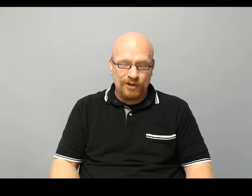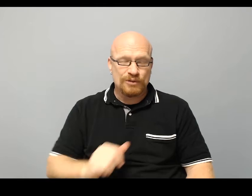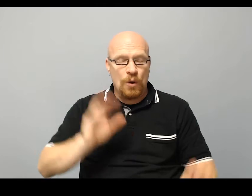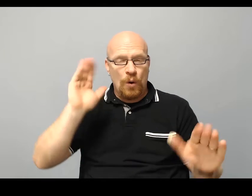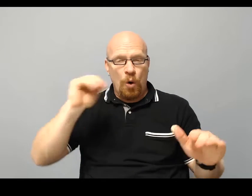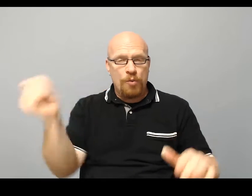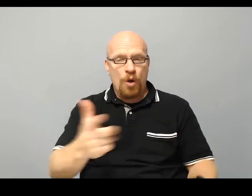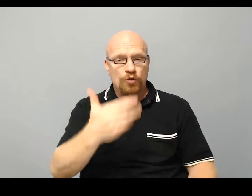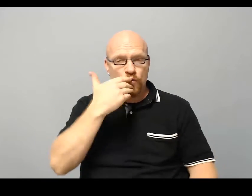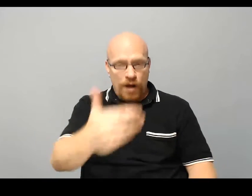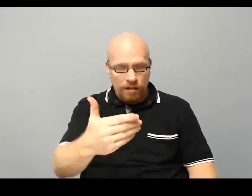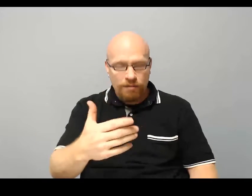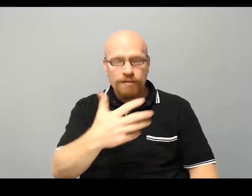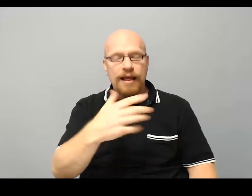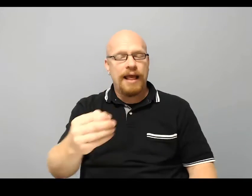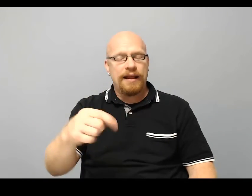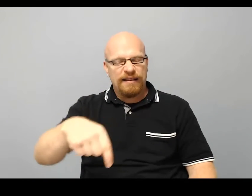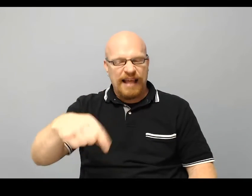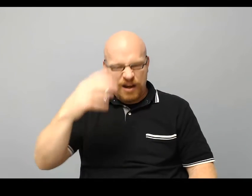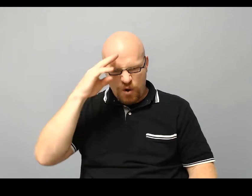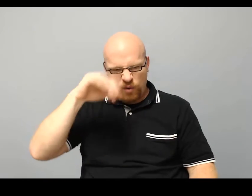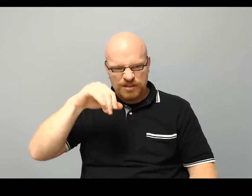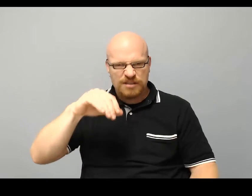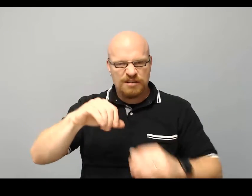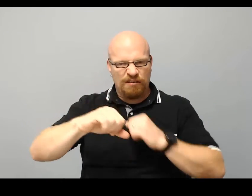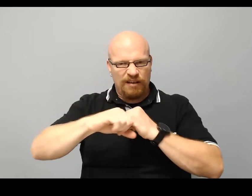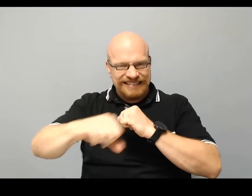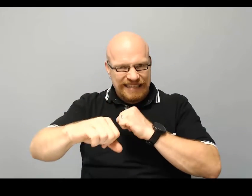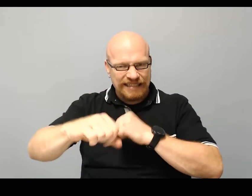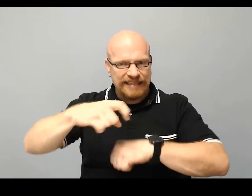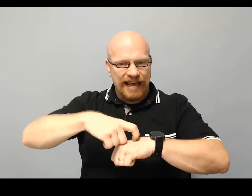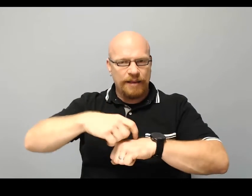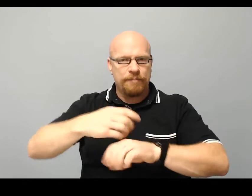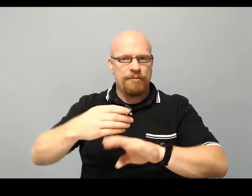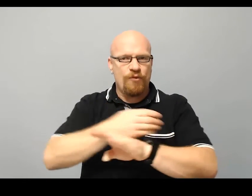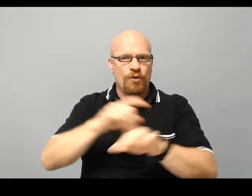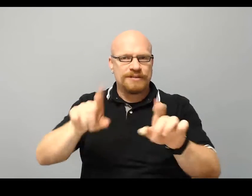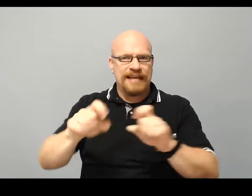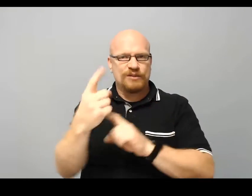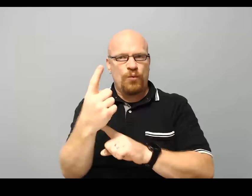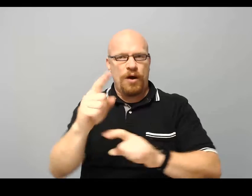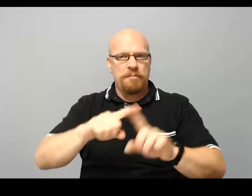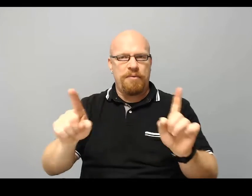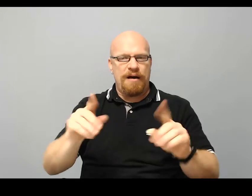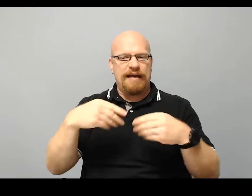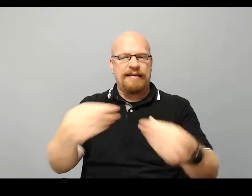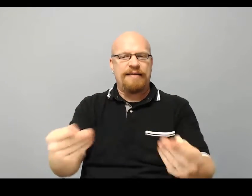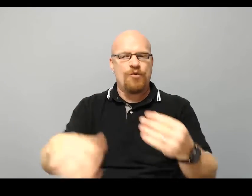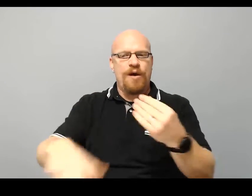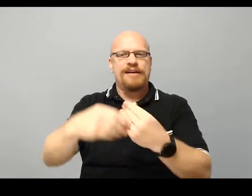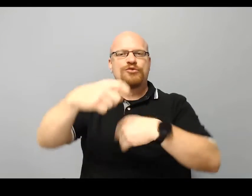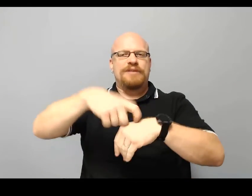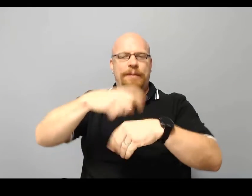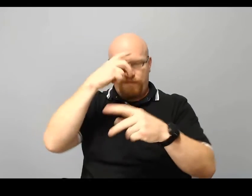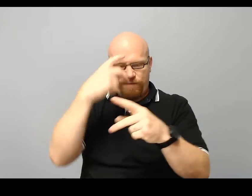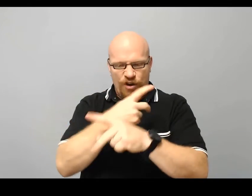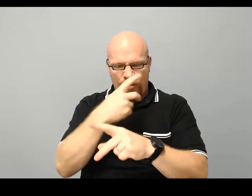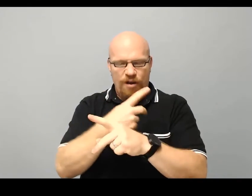I you all do well. And I know it's attended time before test one, but I give you extra time to figure out